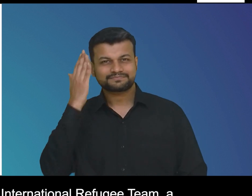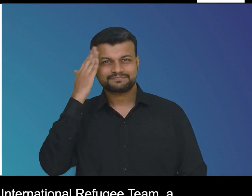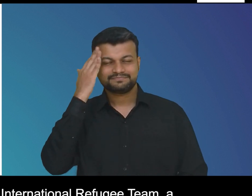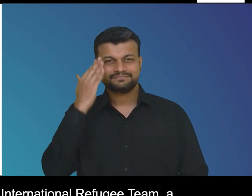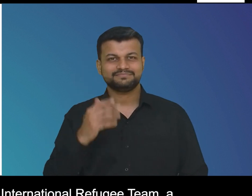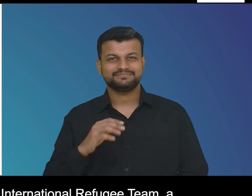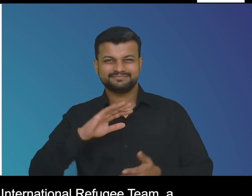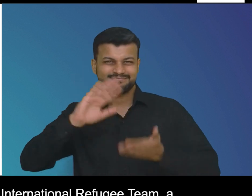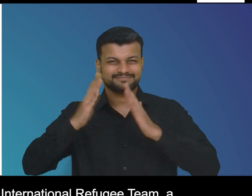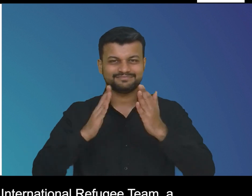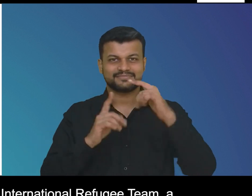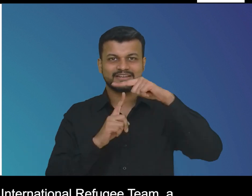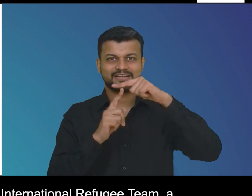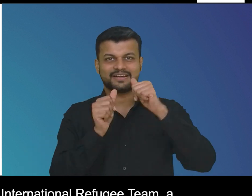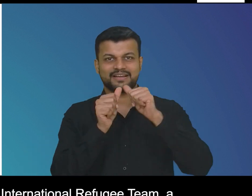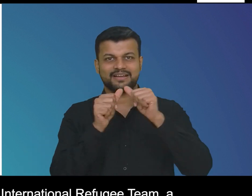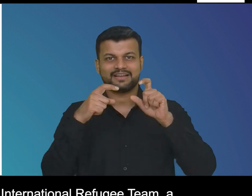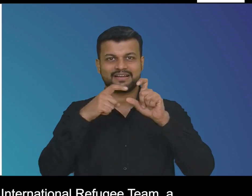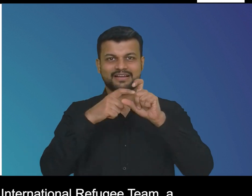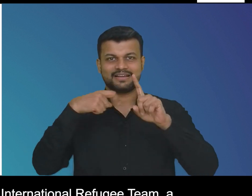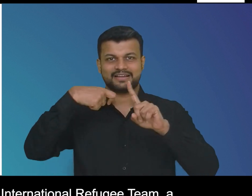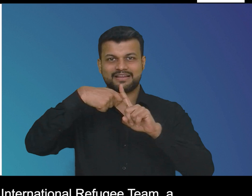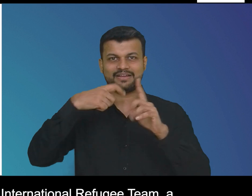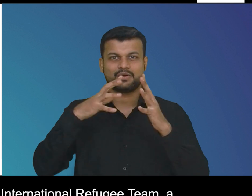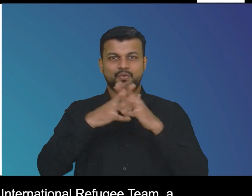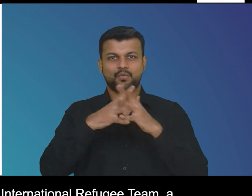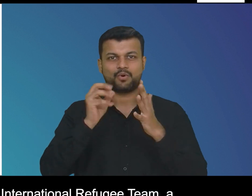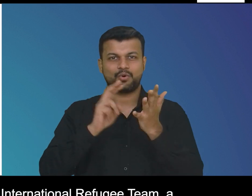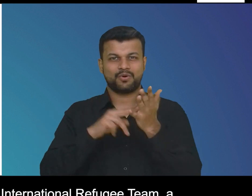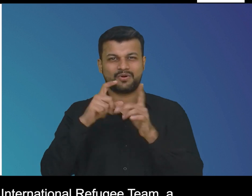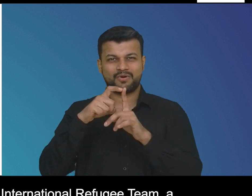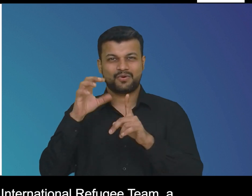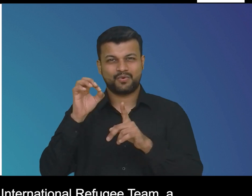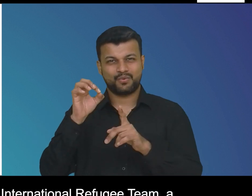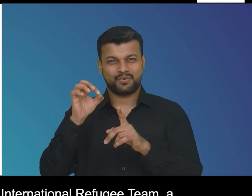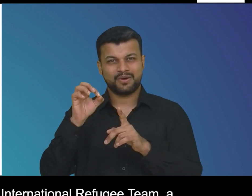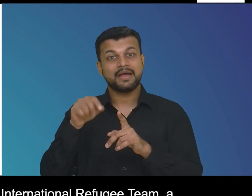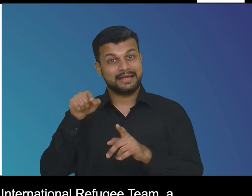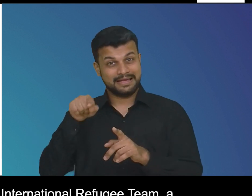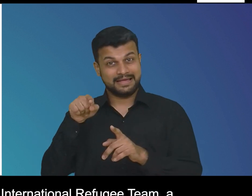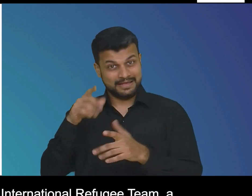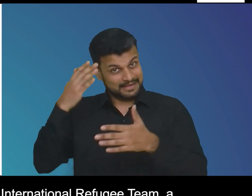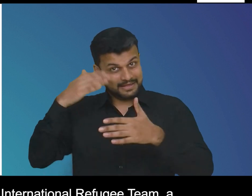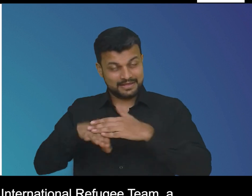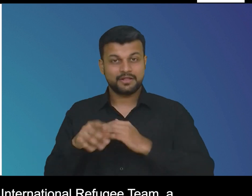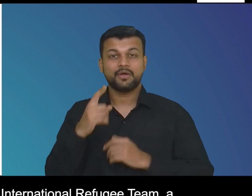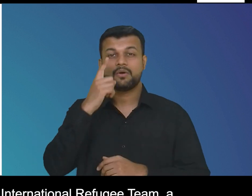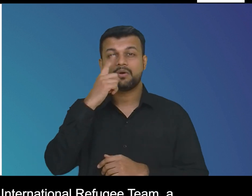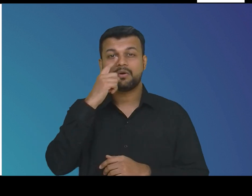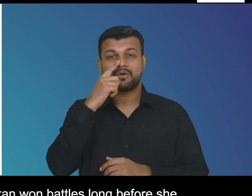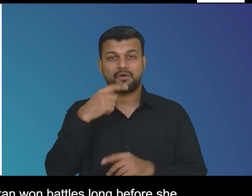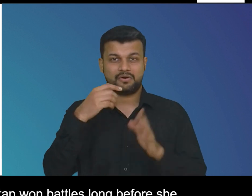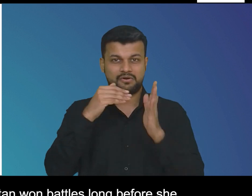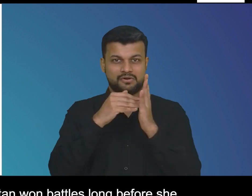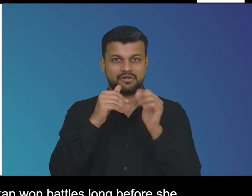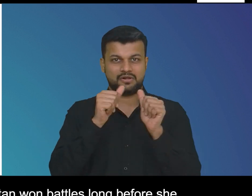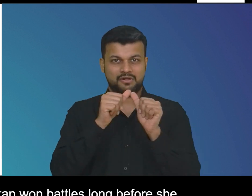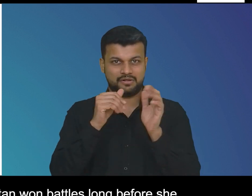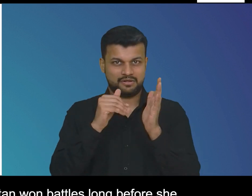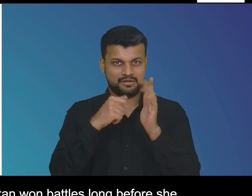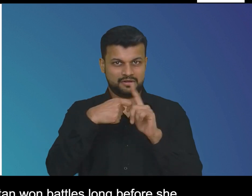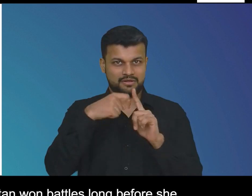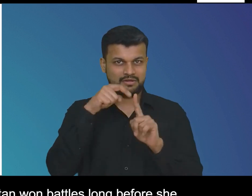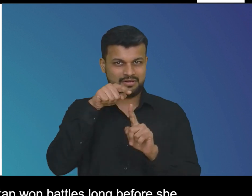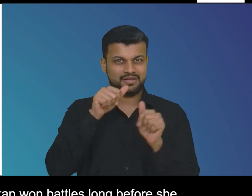claiming the first medal for the international refugee team a bronze in para taekwondo zakya